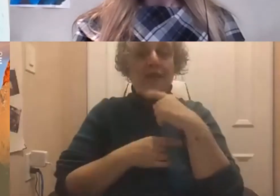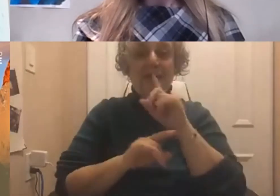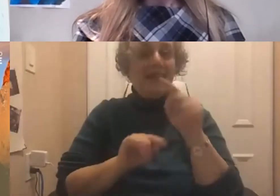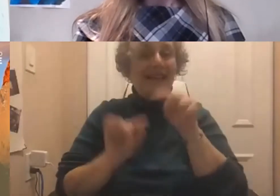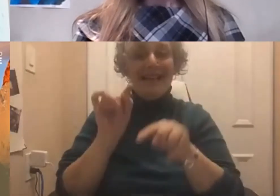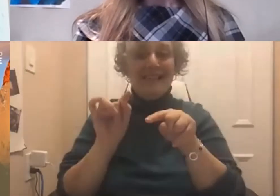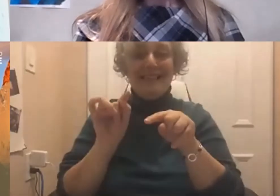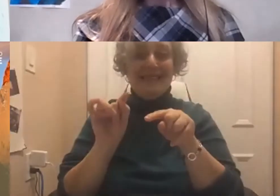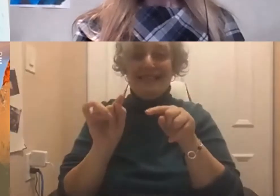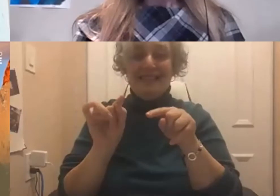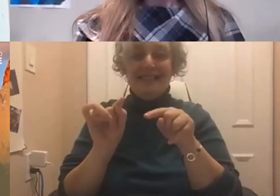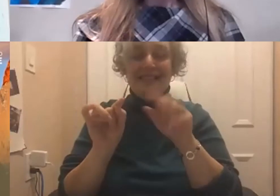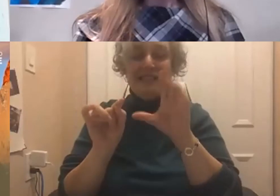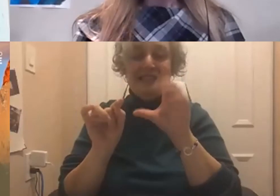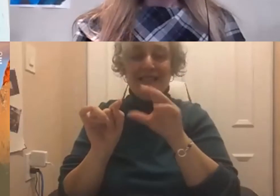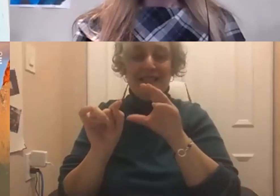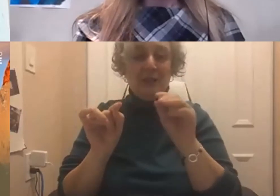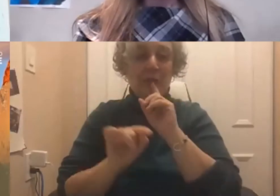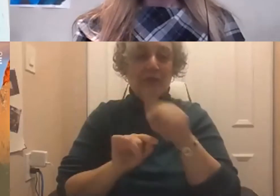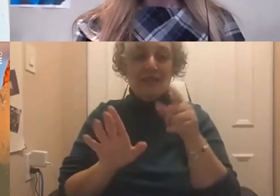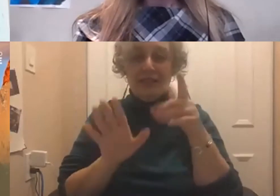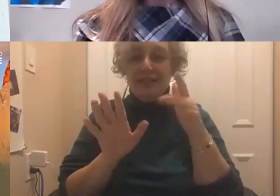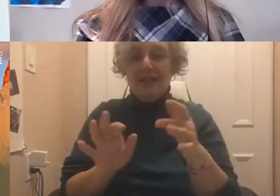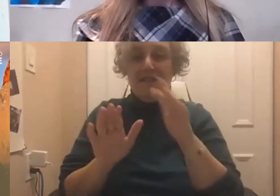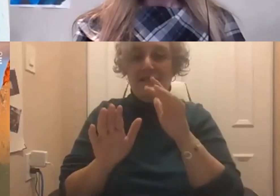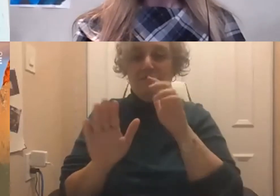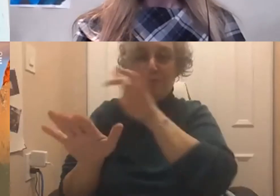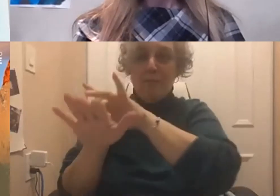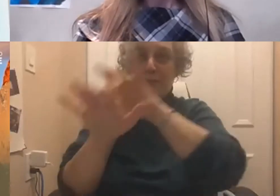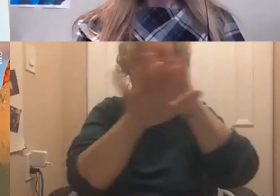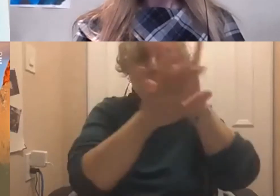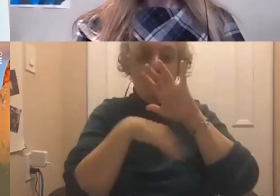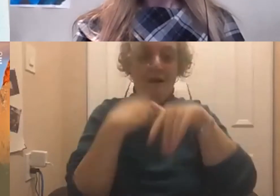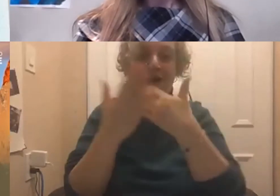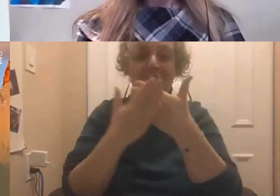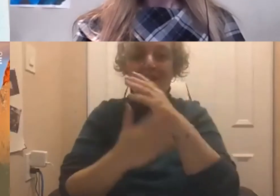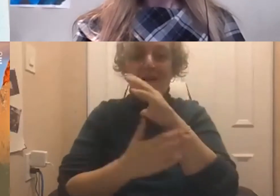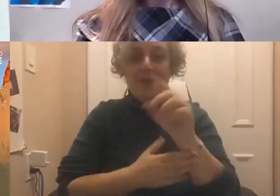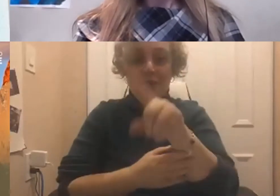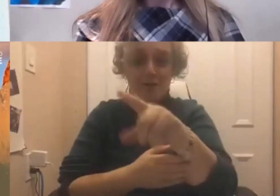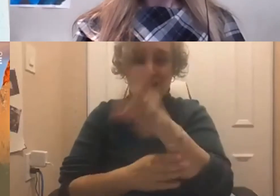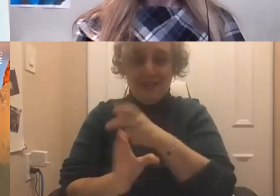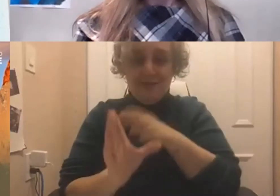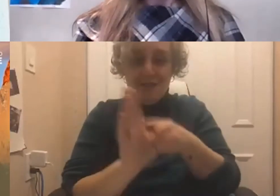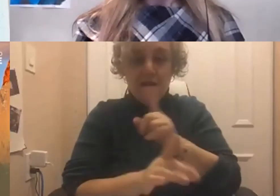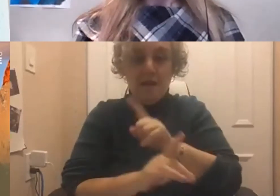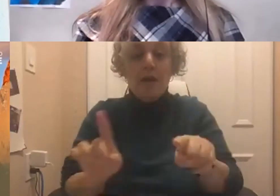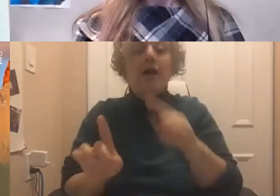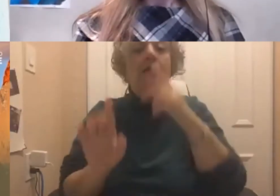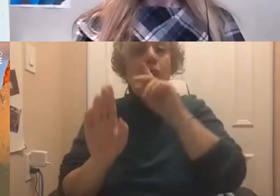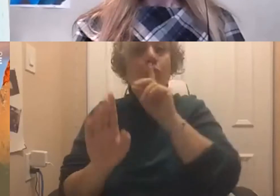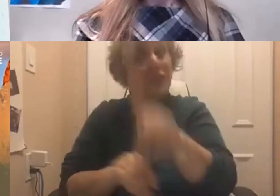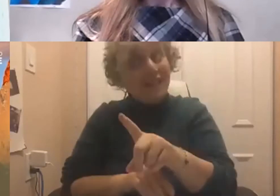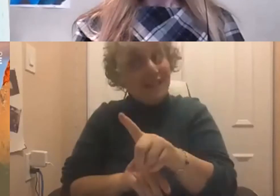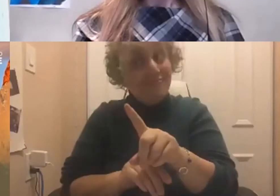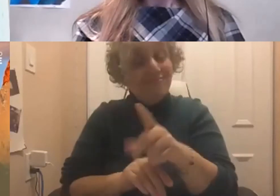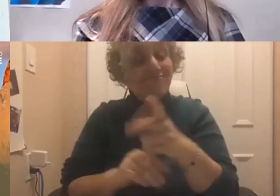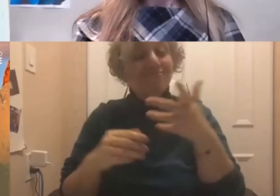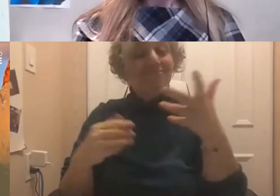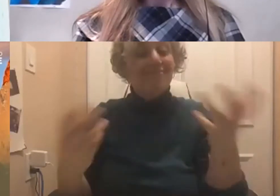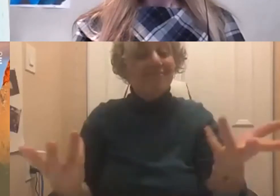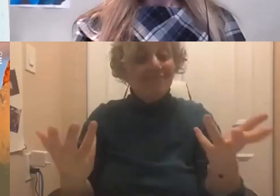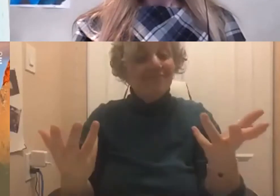CEO of... Right. We need you in every company. So, the reality is about